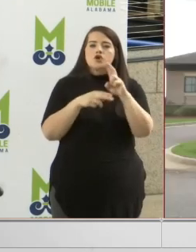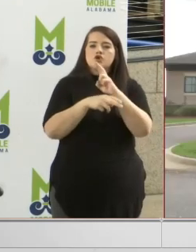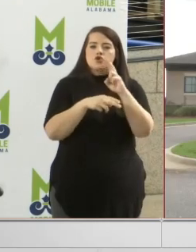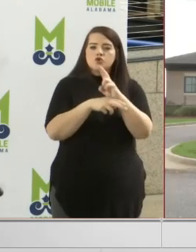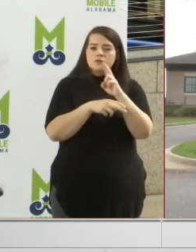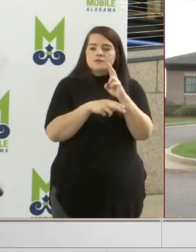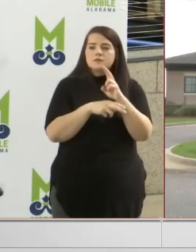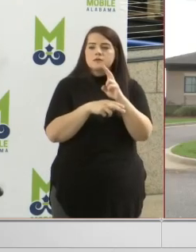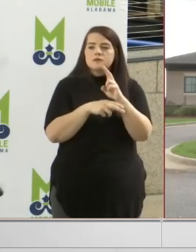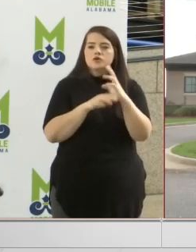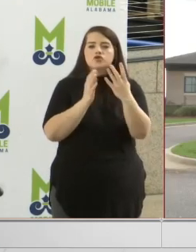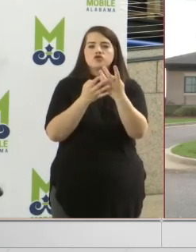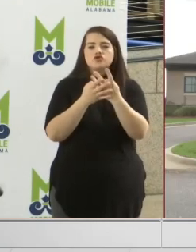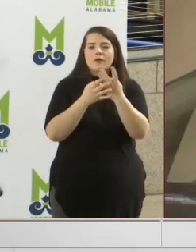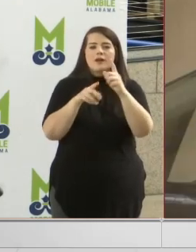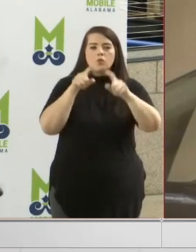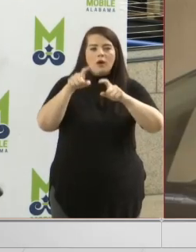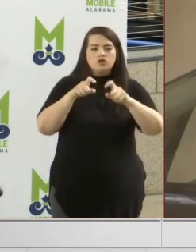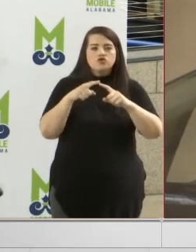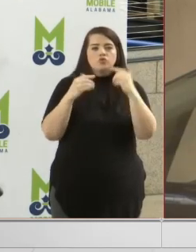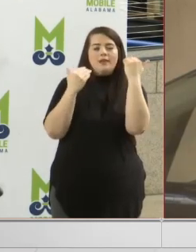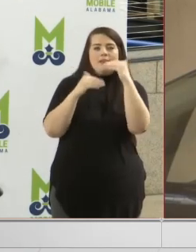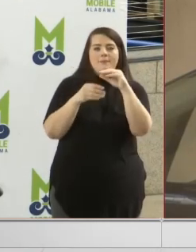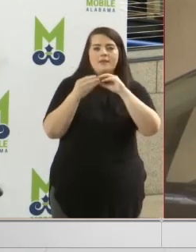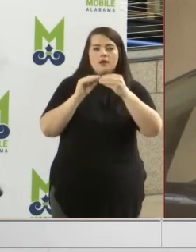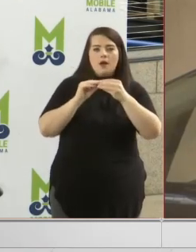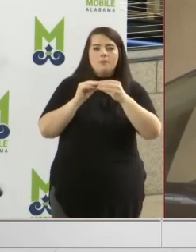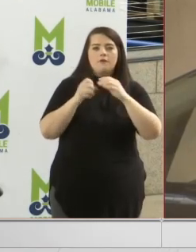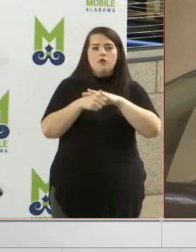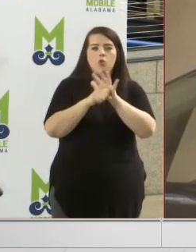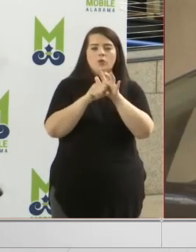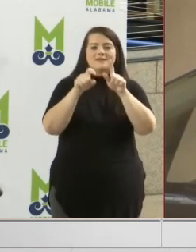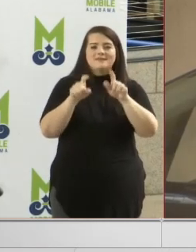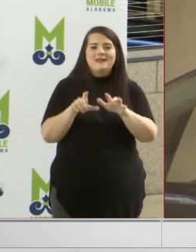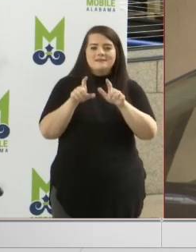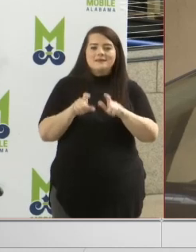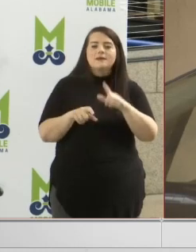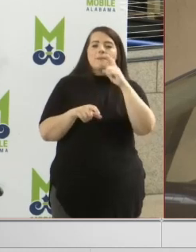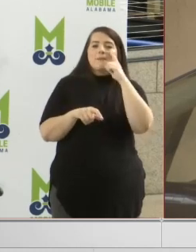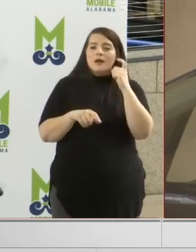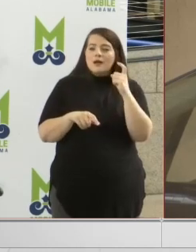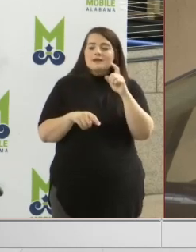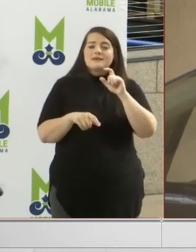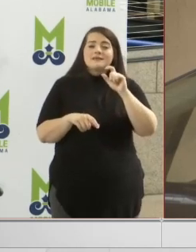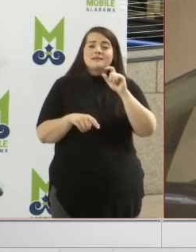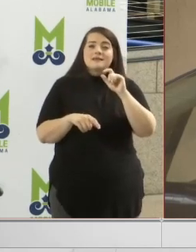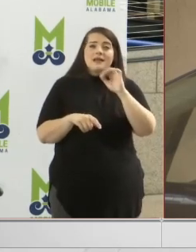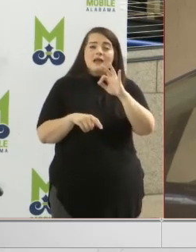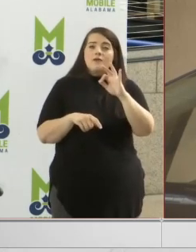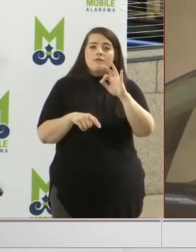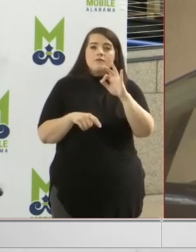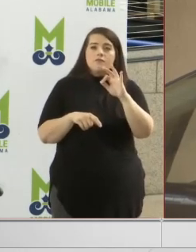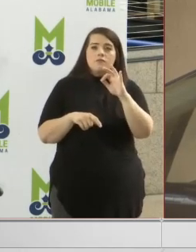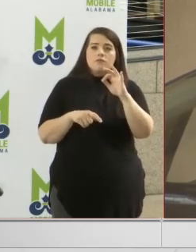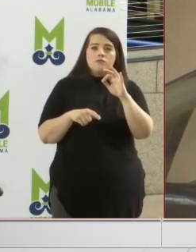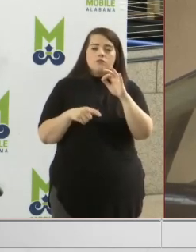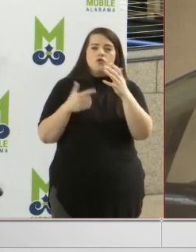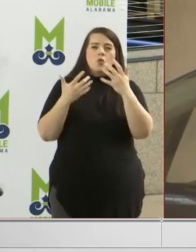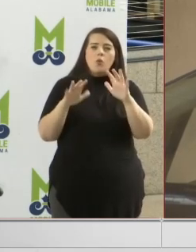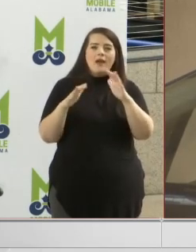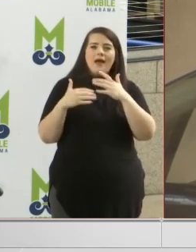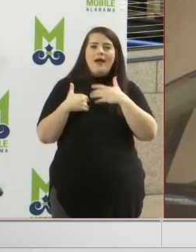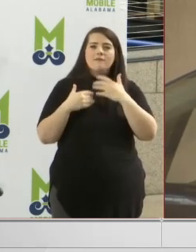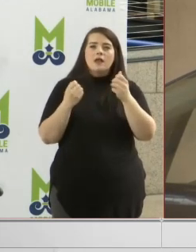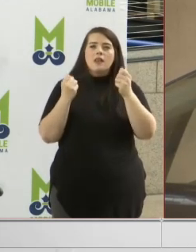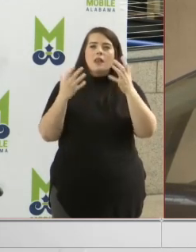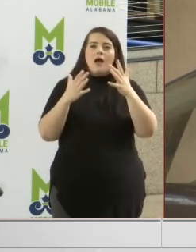screening questions to limit the number of coronavirus tests we have because if we don't want to have too high a